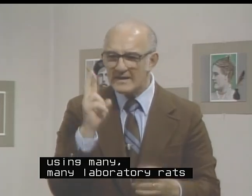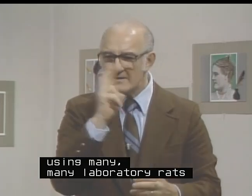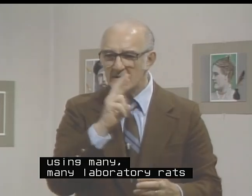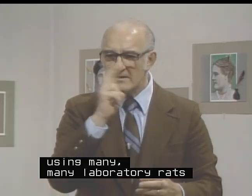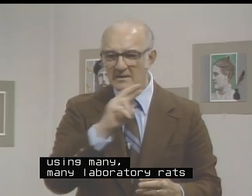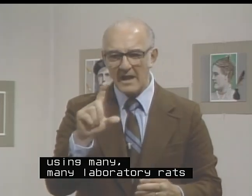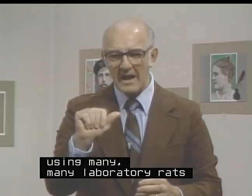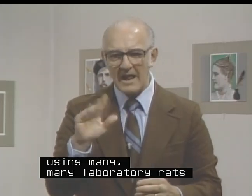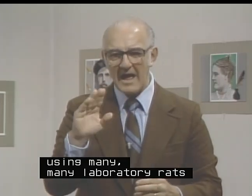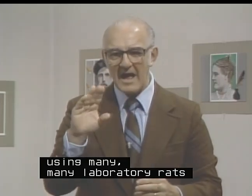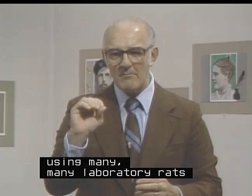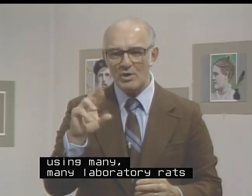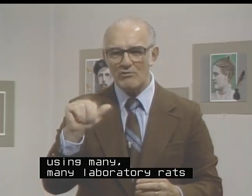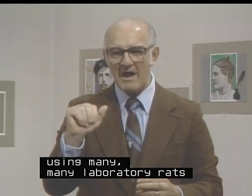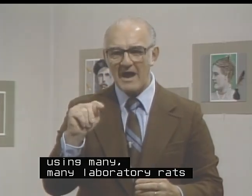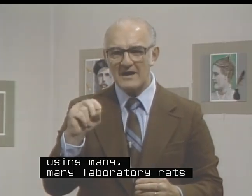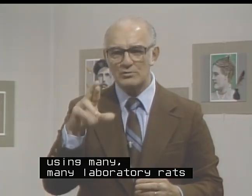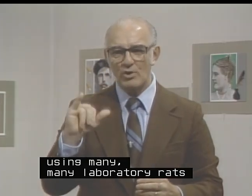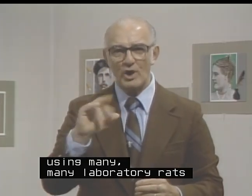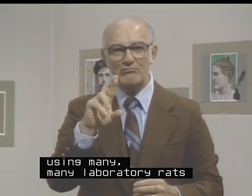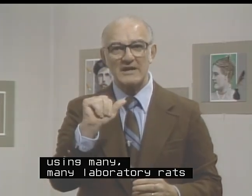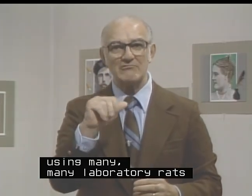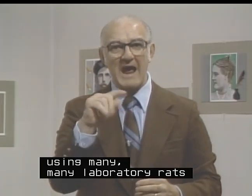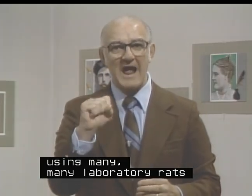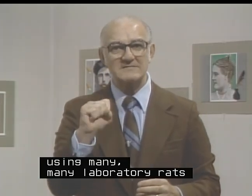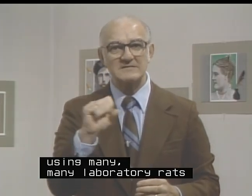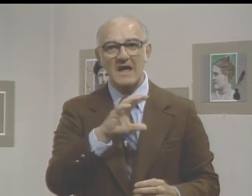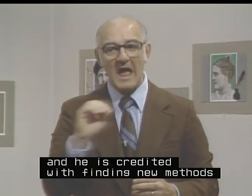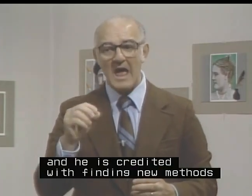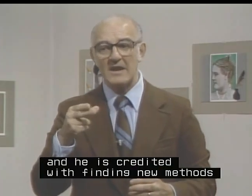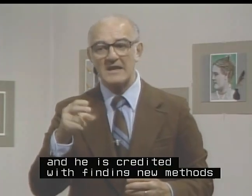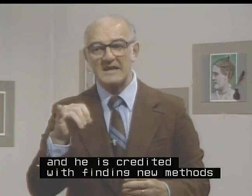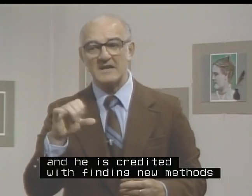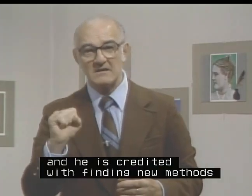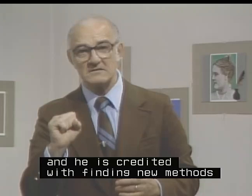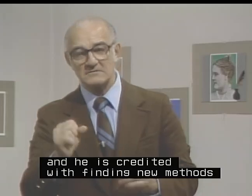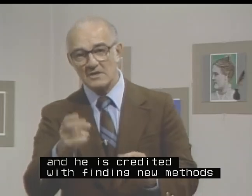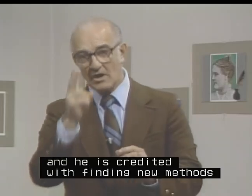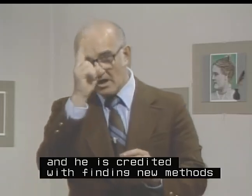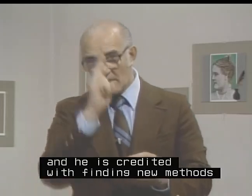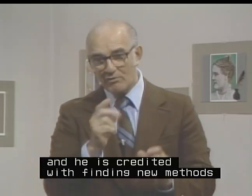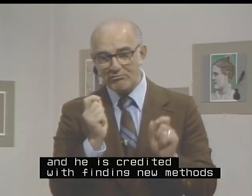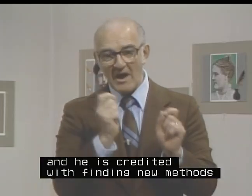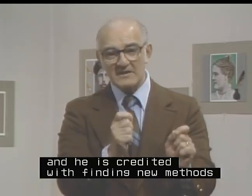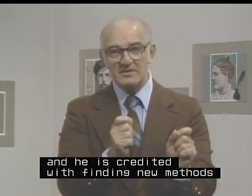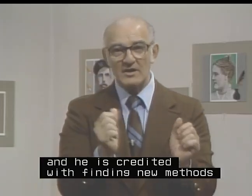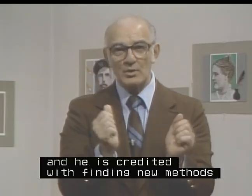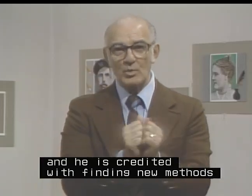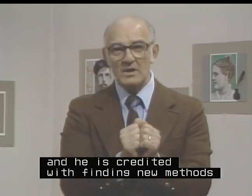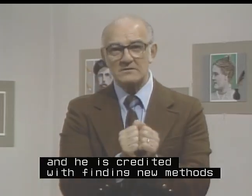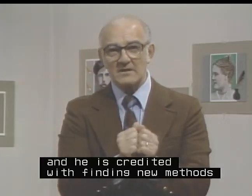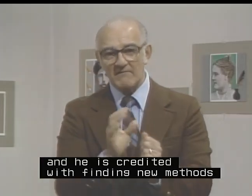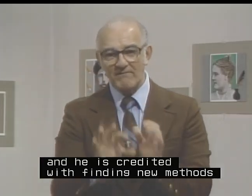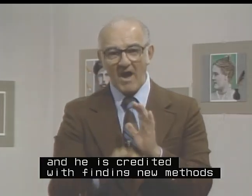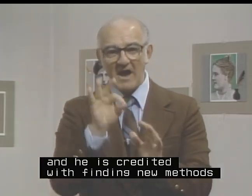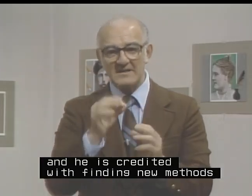laboratory rats. And he is credited with finding